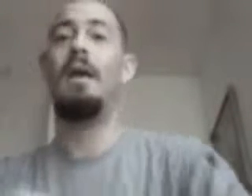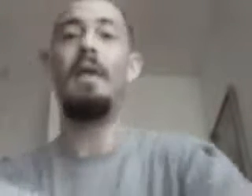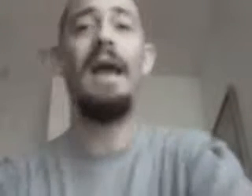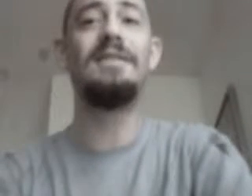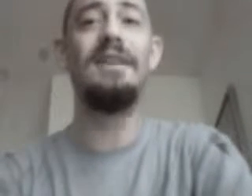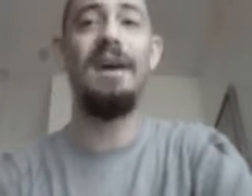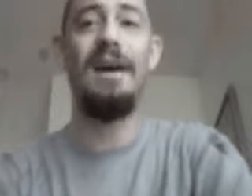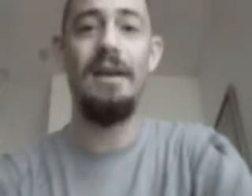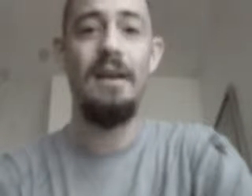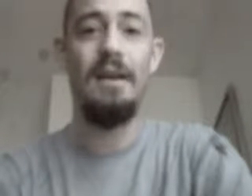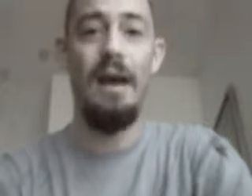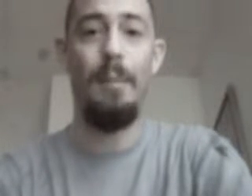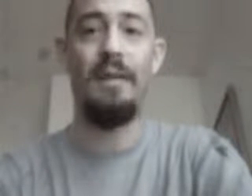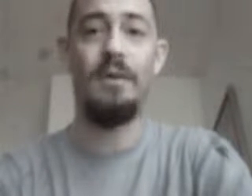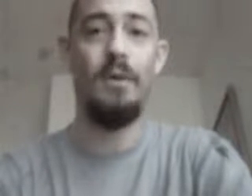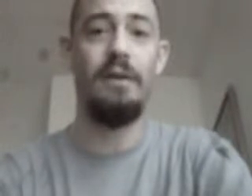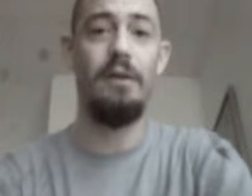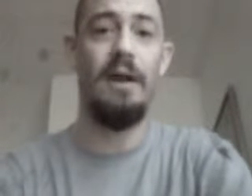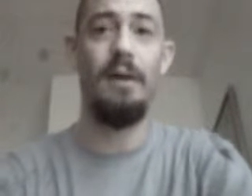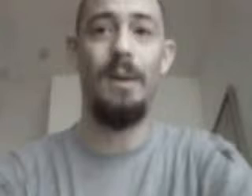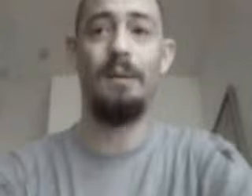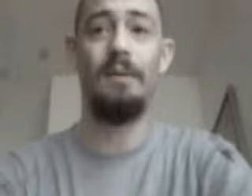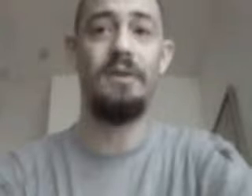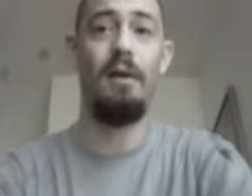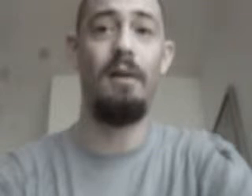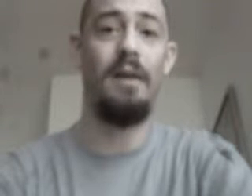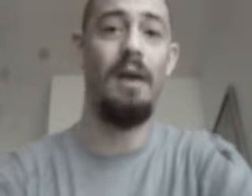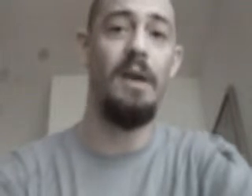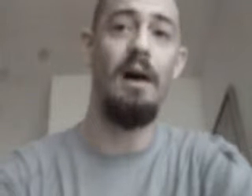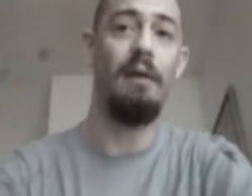Thanks and pay attention to what you're doing out there people, you're starting to really tick me off.